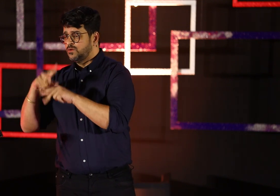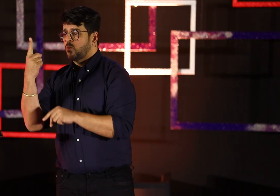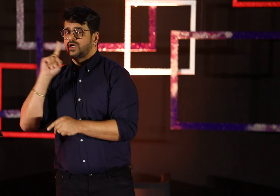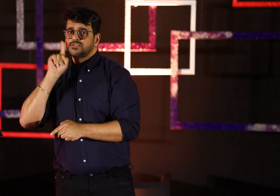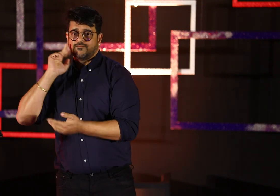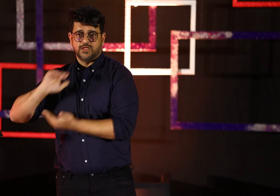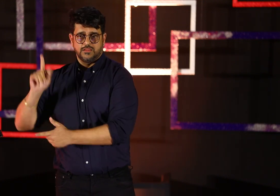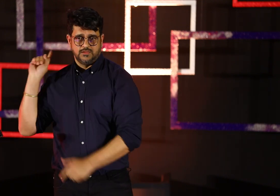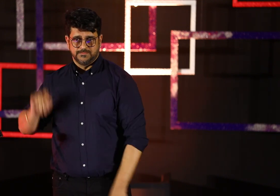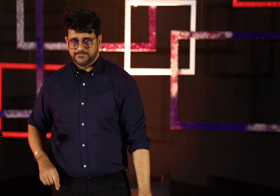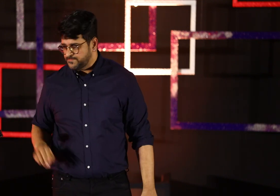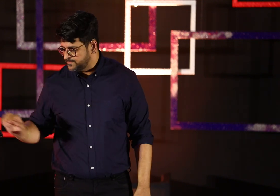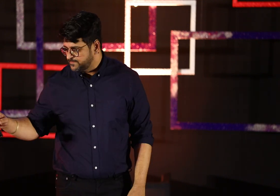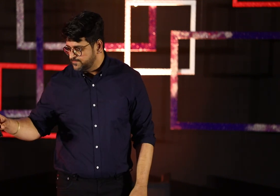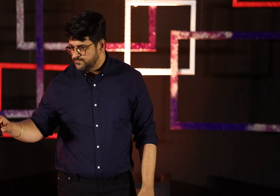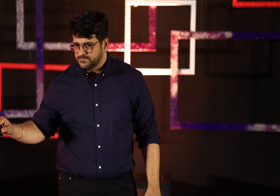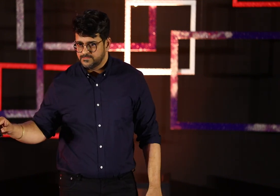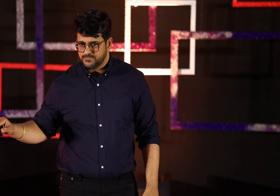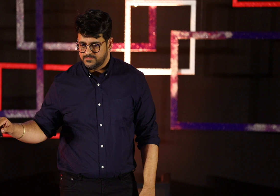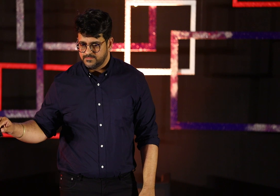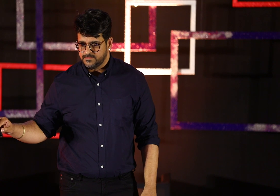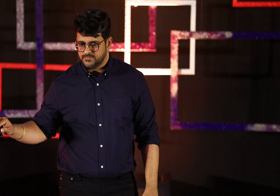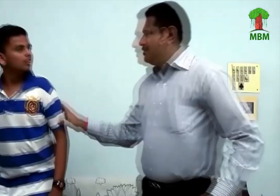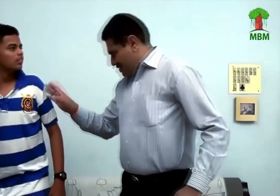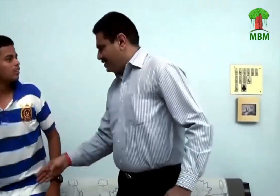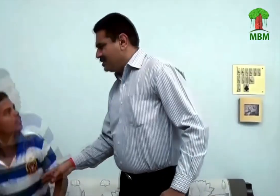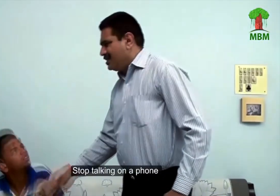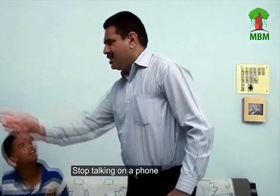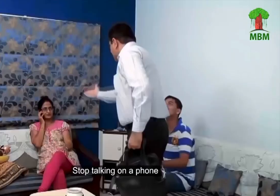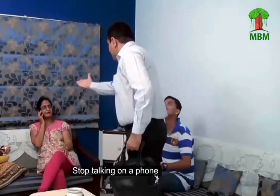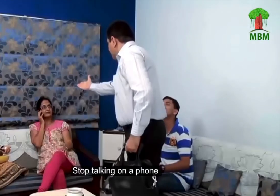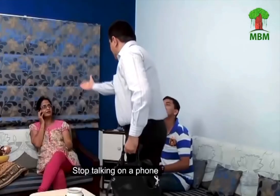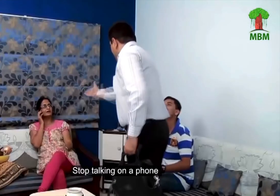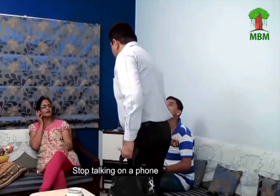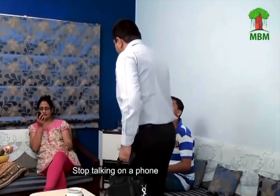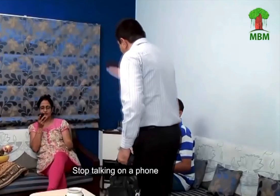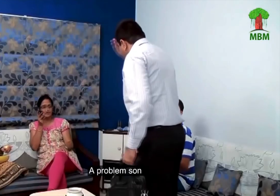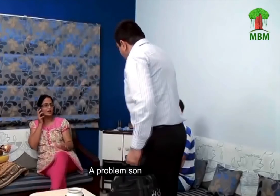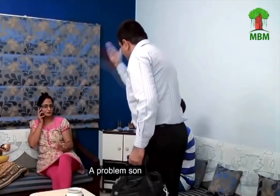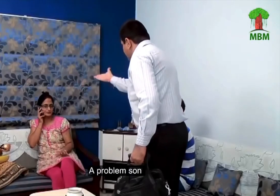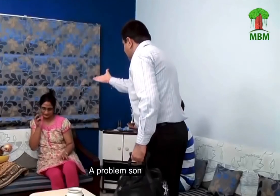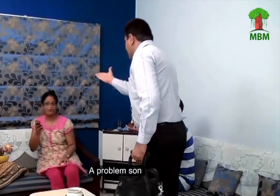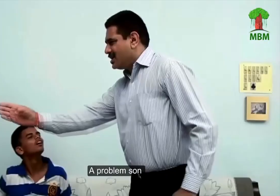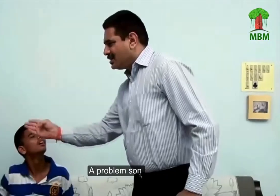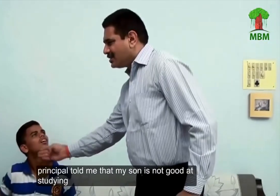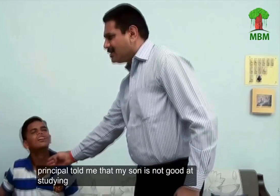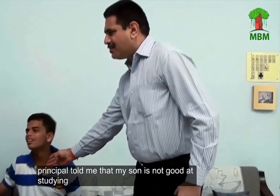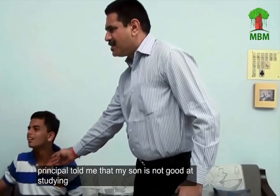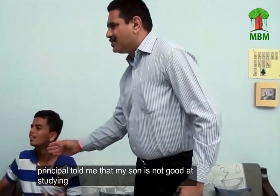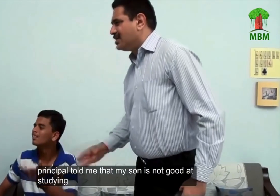has, I mean, the parents are hearing and the child is deaf. Please stay, down. What are you about all the time? The child has